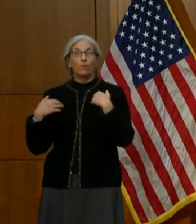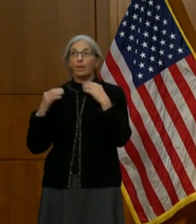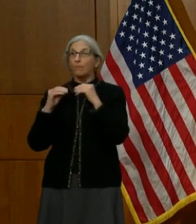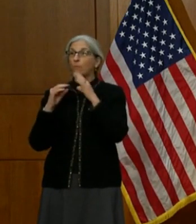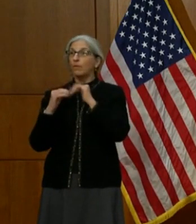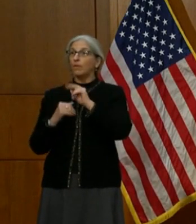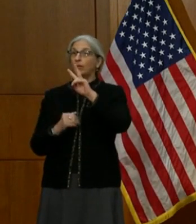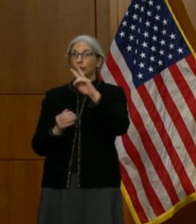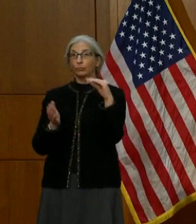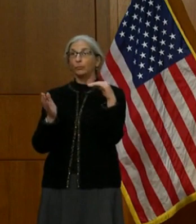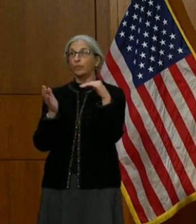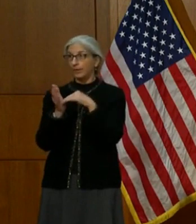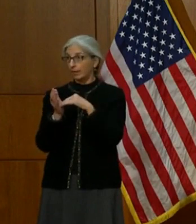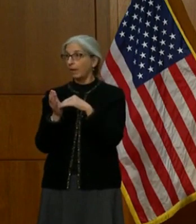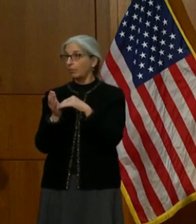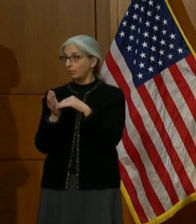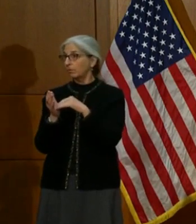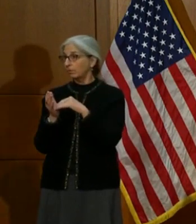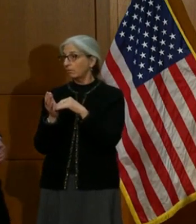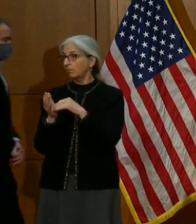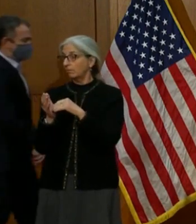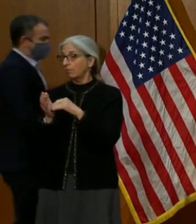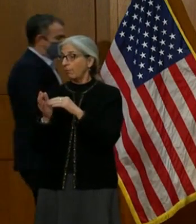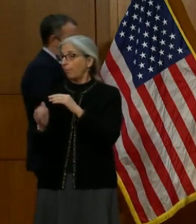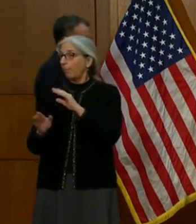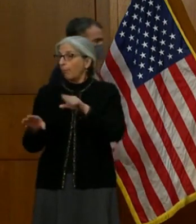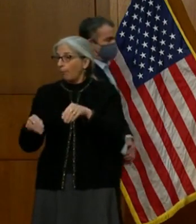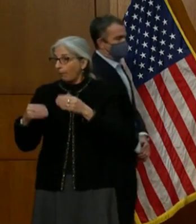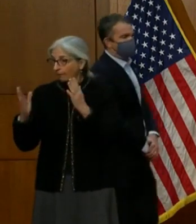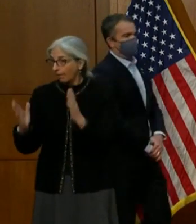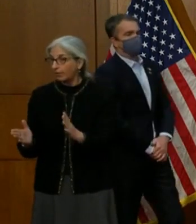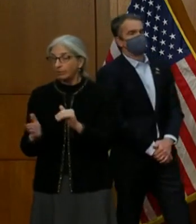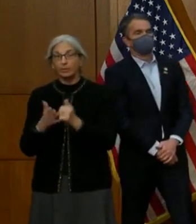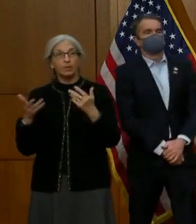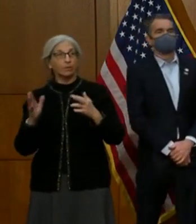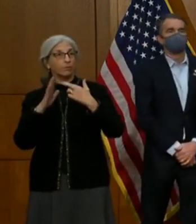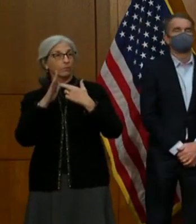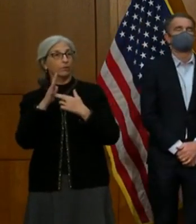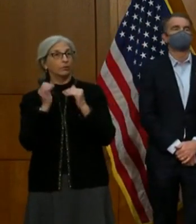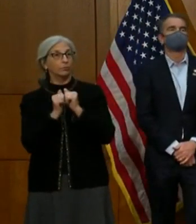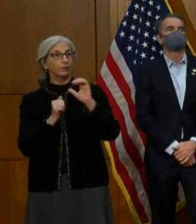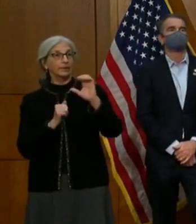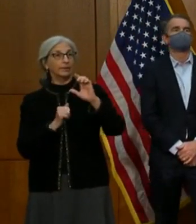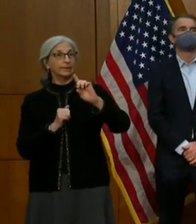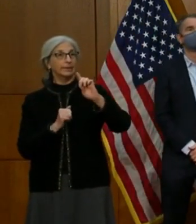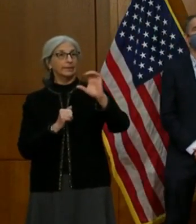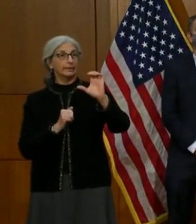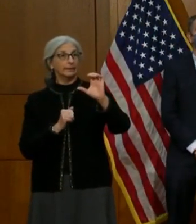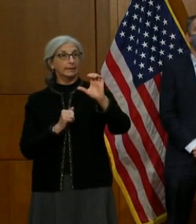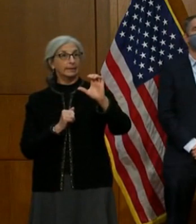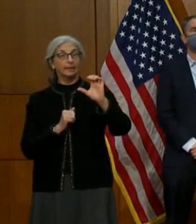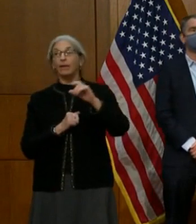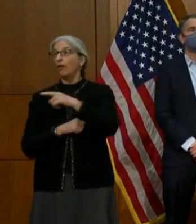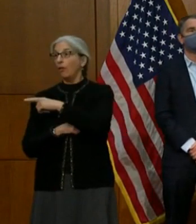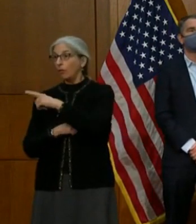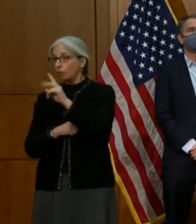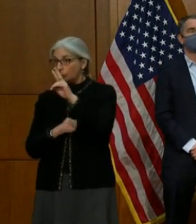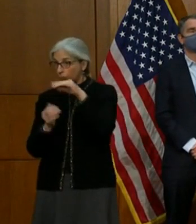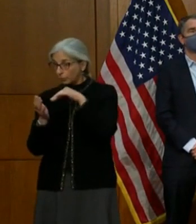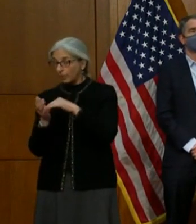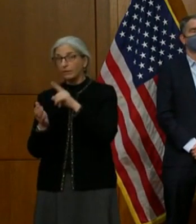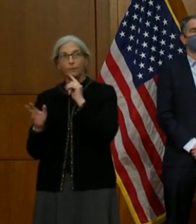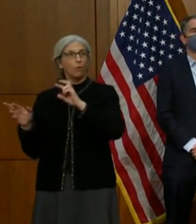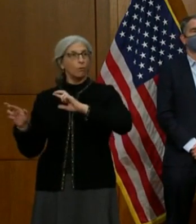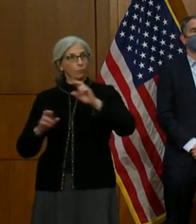,000 providers who have already been registered with CDC and are prepared to be vaccinators.